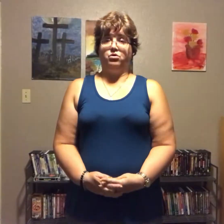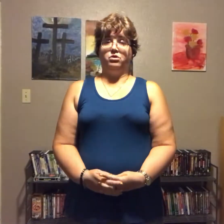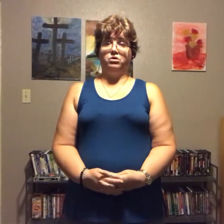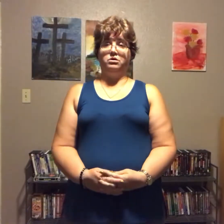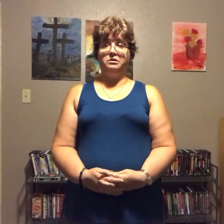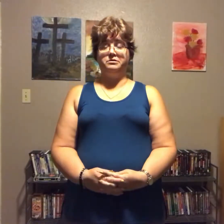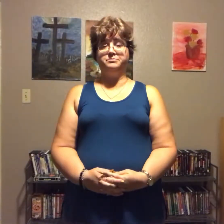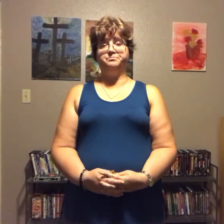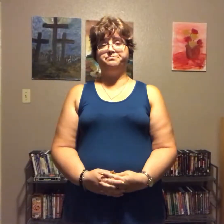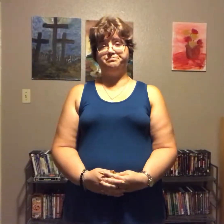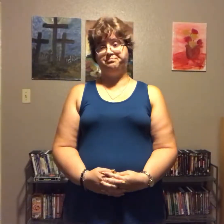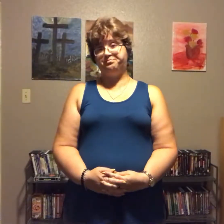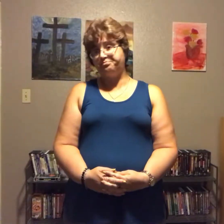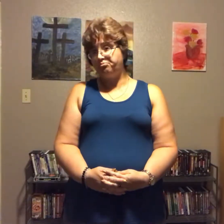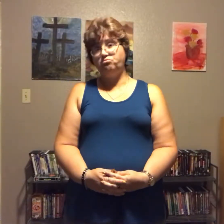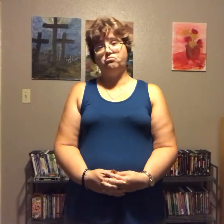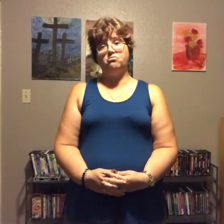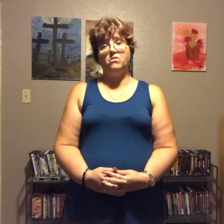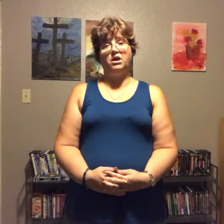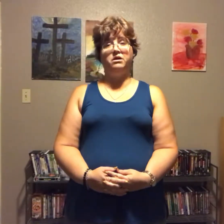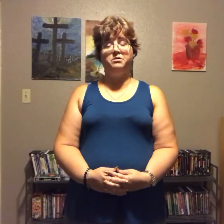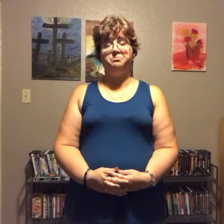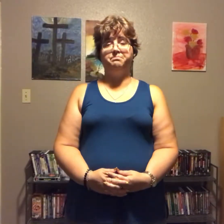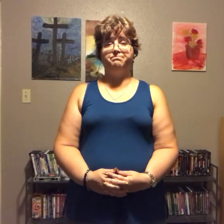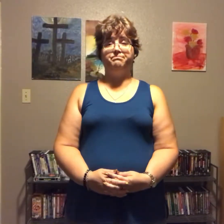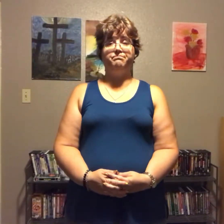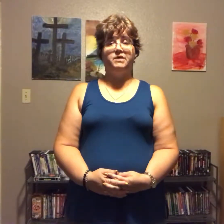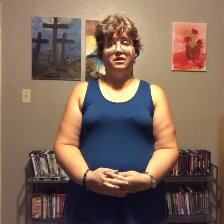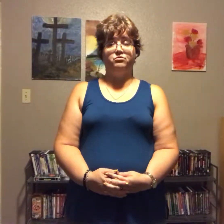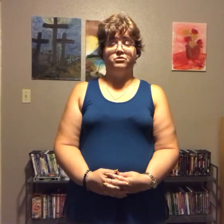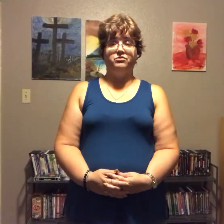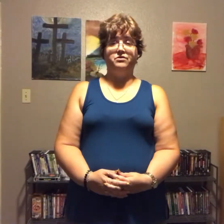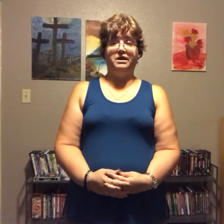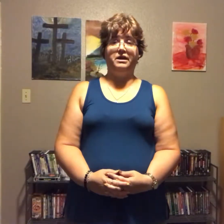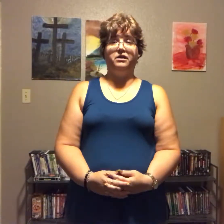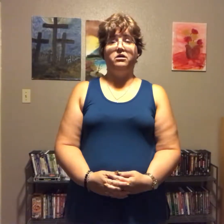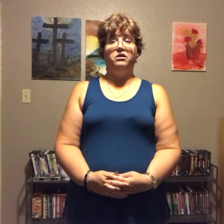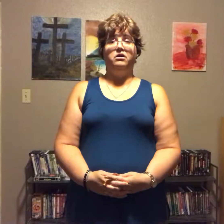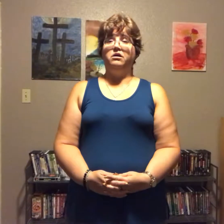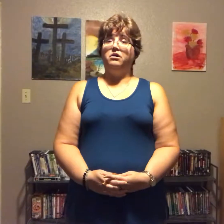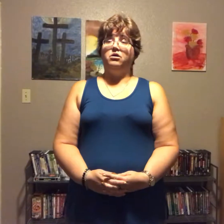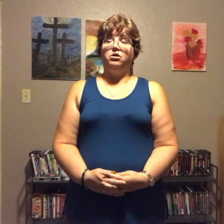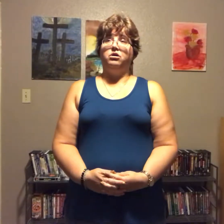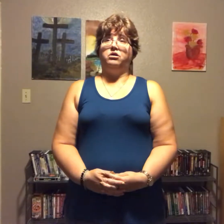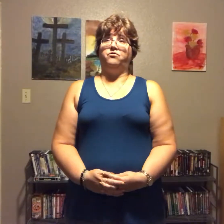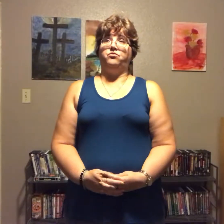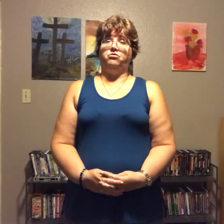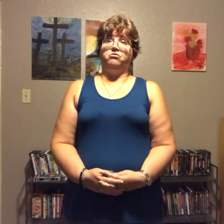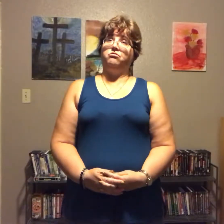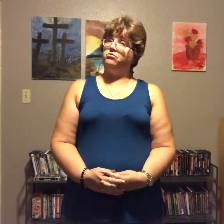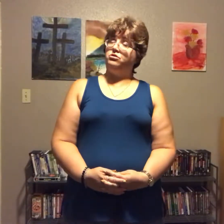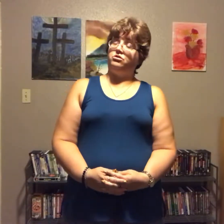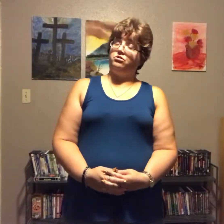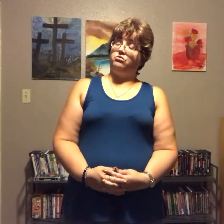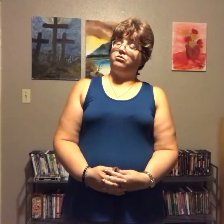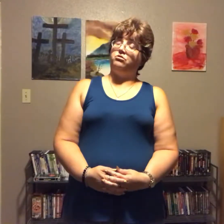as one said if you're going to do a